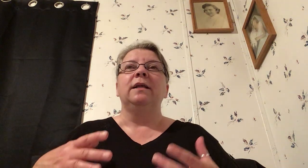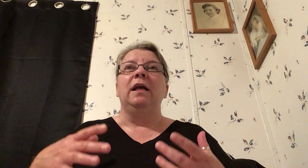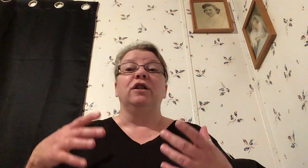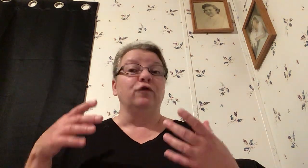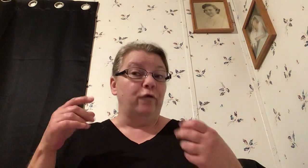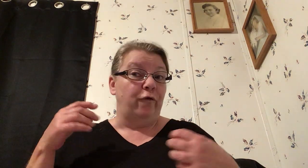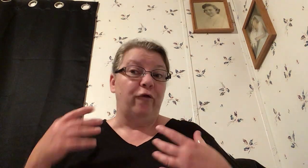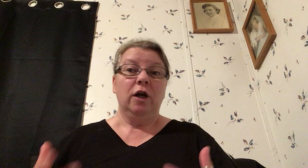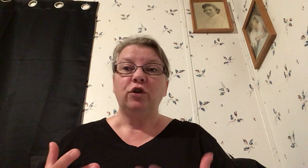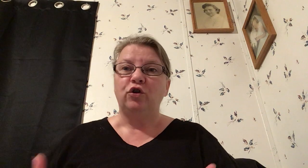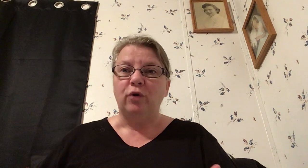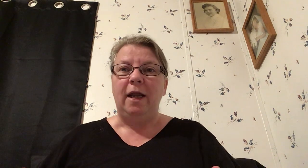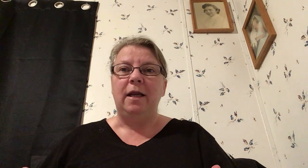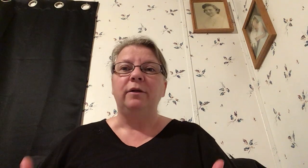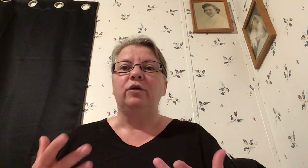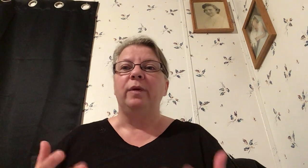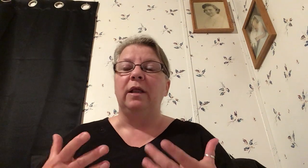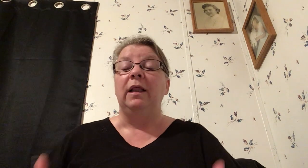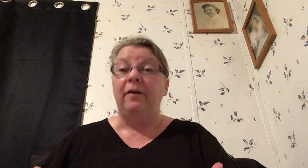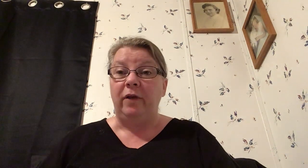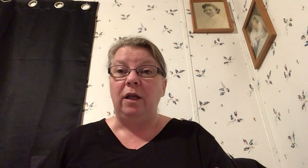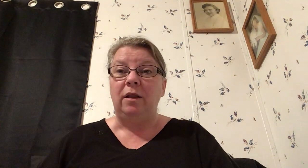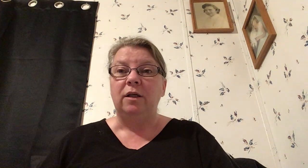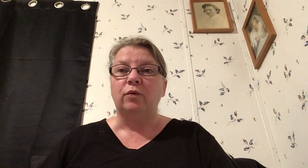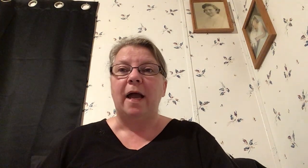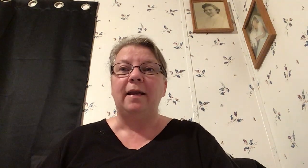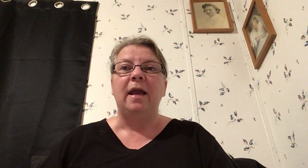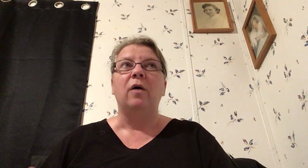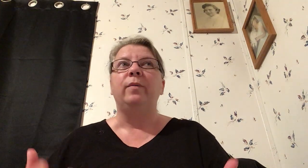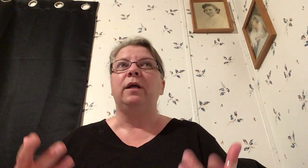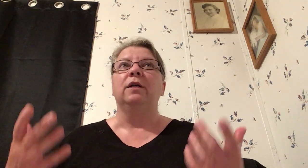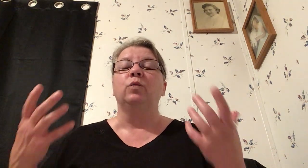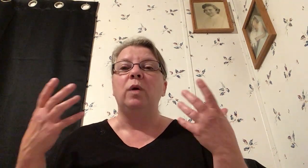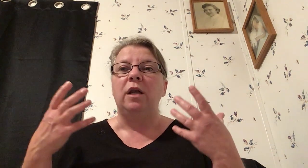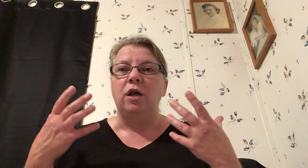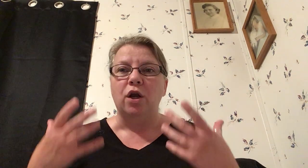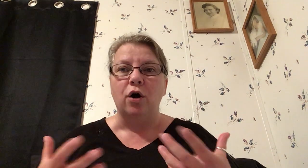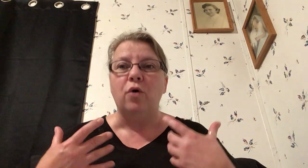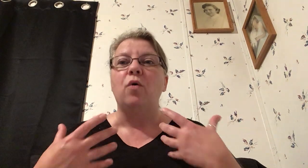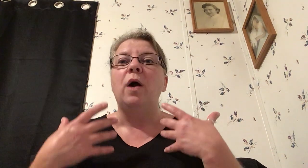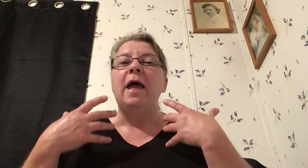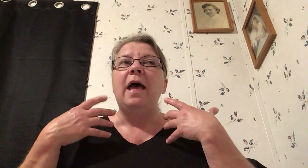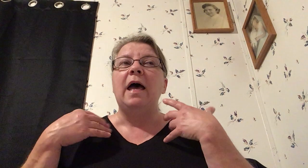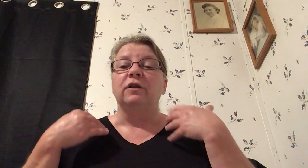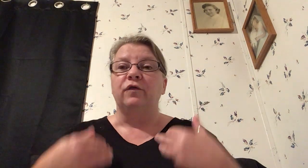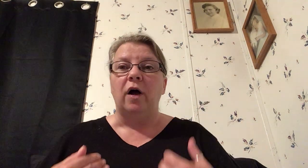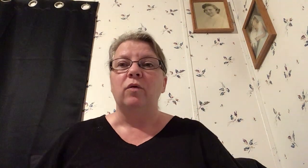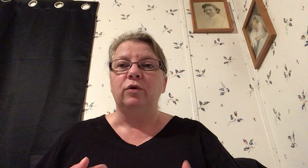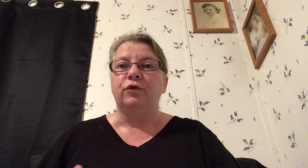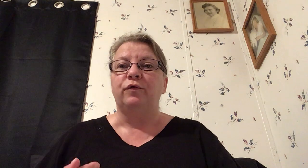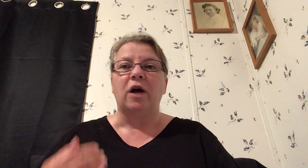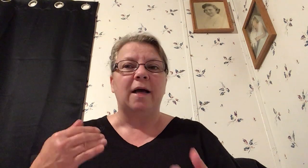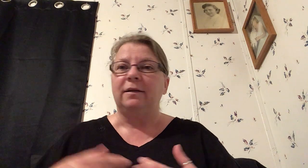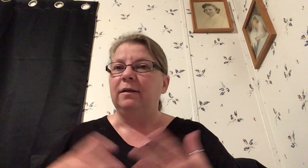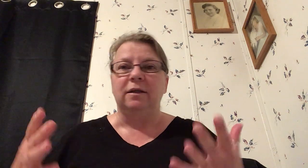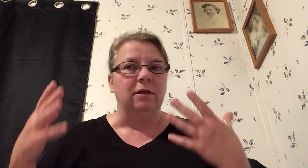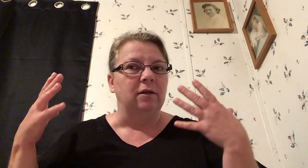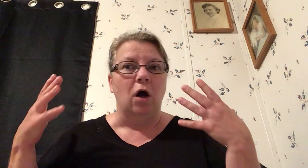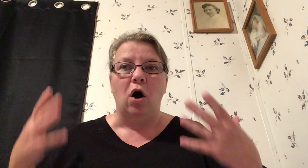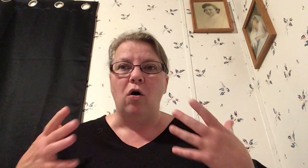frustrating to be living in this right now because we know as followers of Christ that this is all